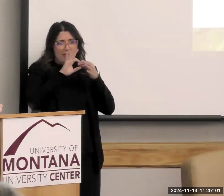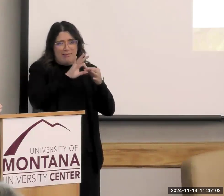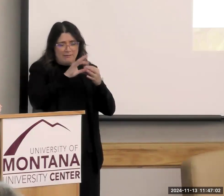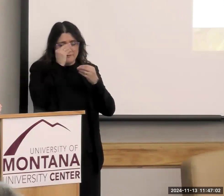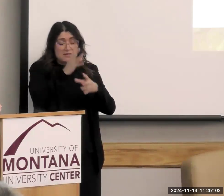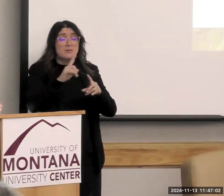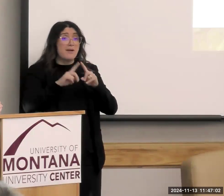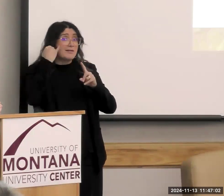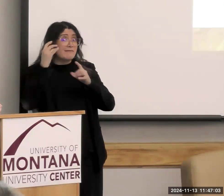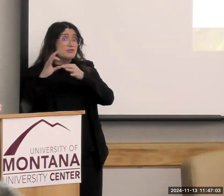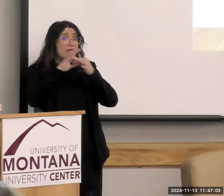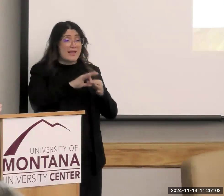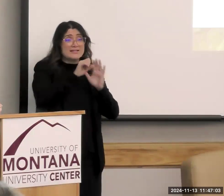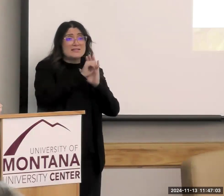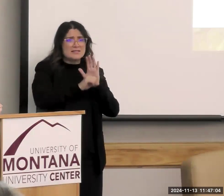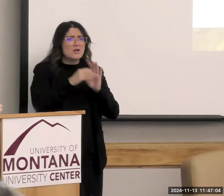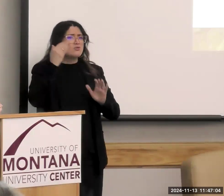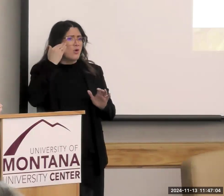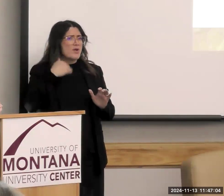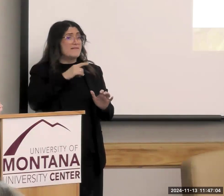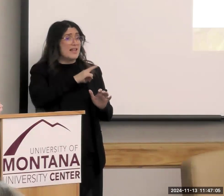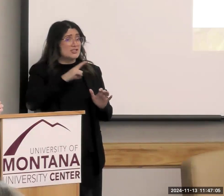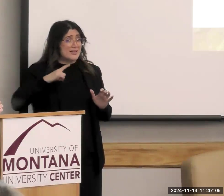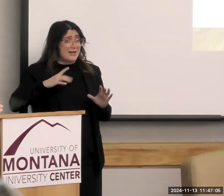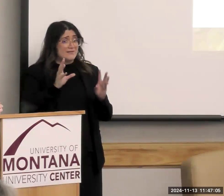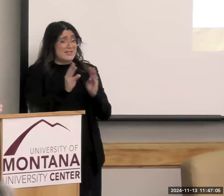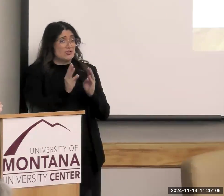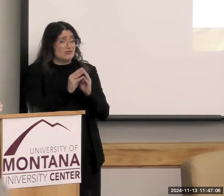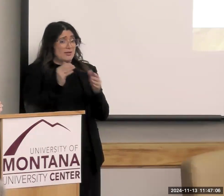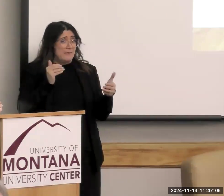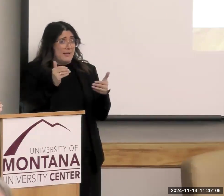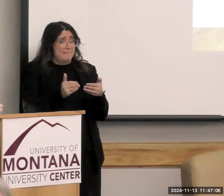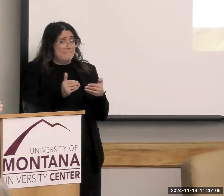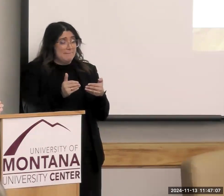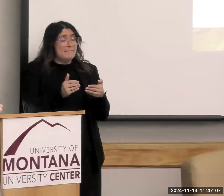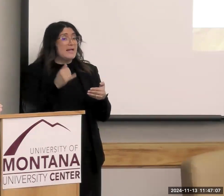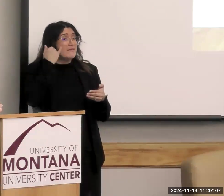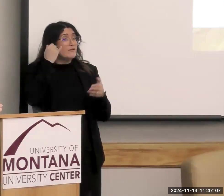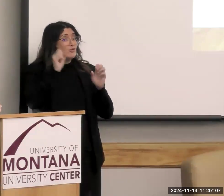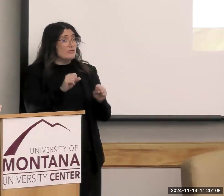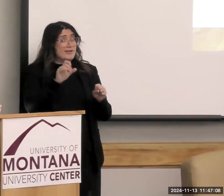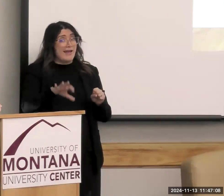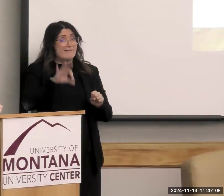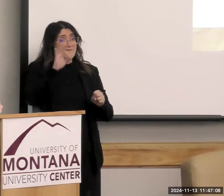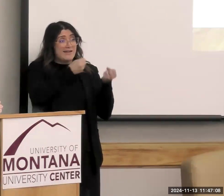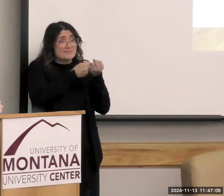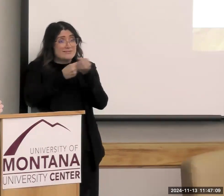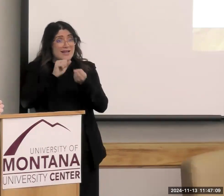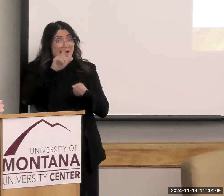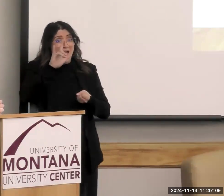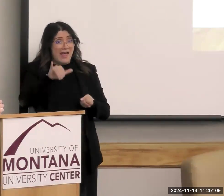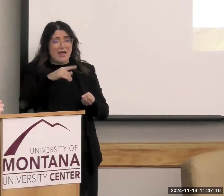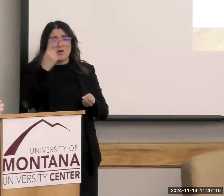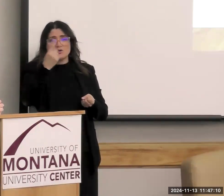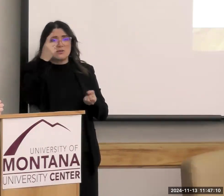the state, know that we have a legislative session coming up and if you can find allies or someone to write a bill who